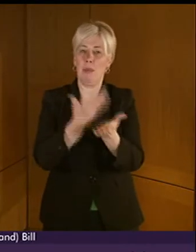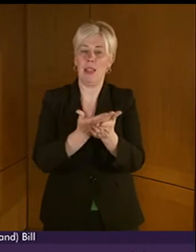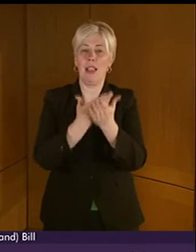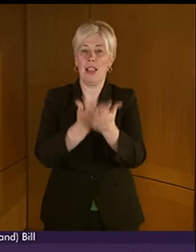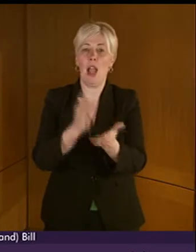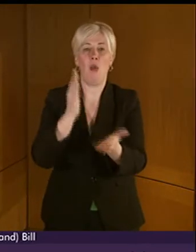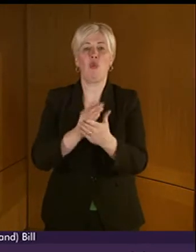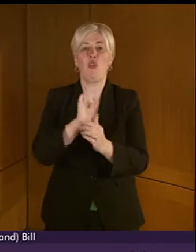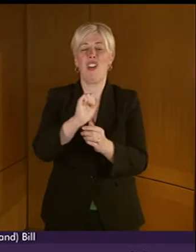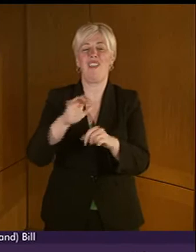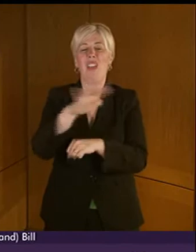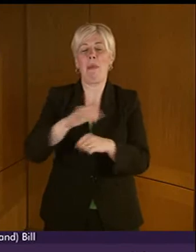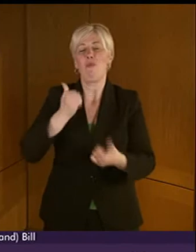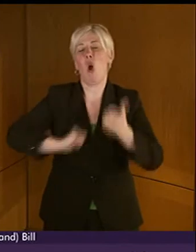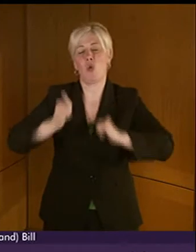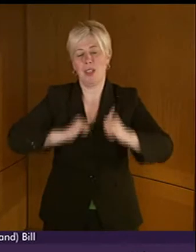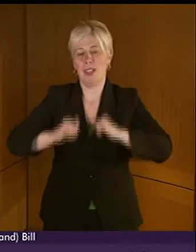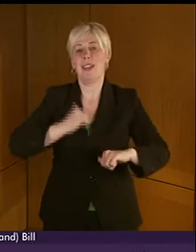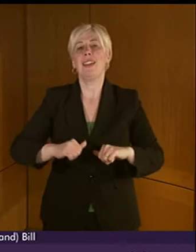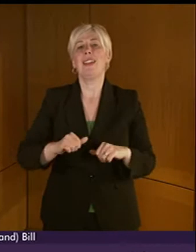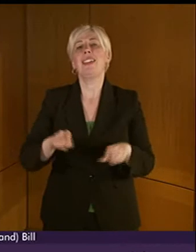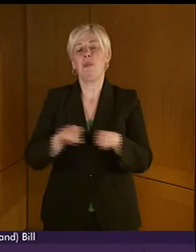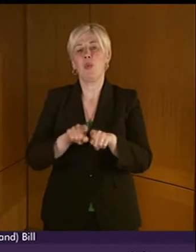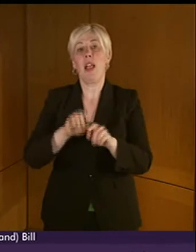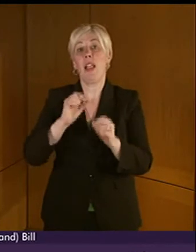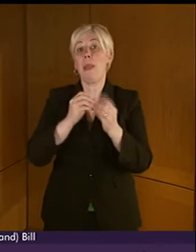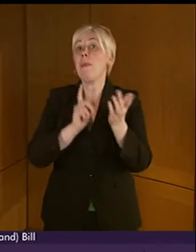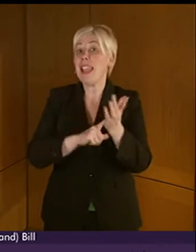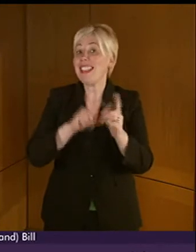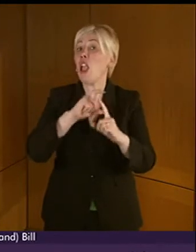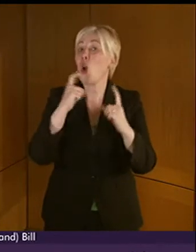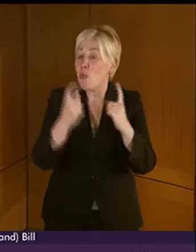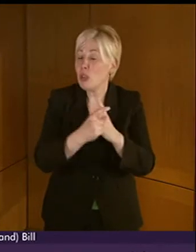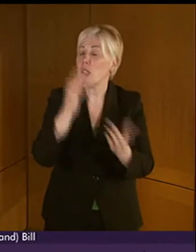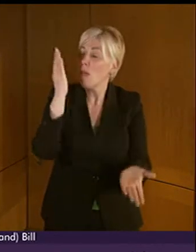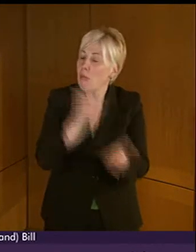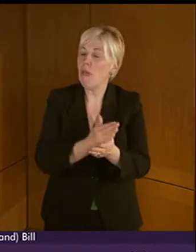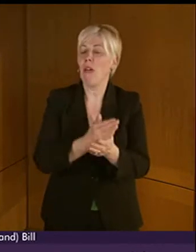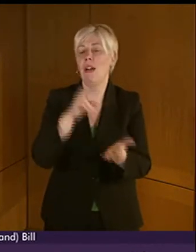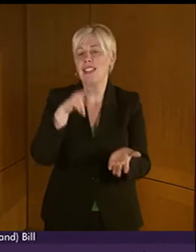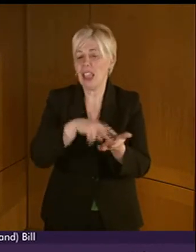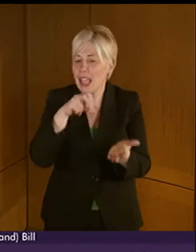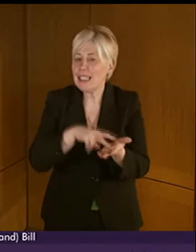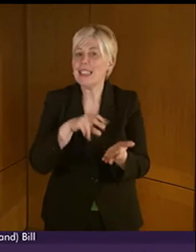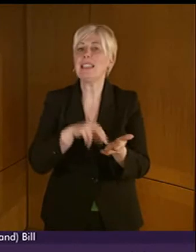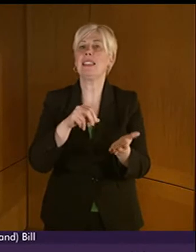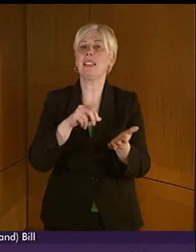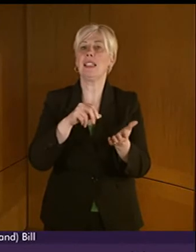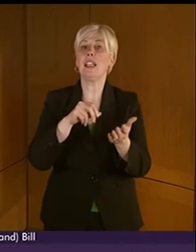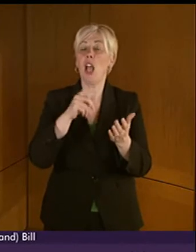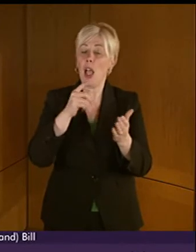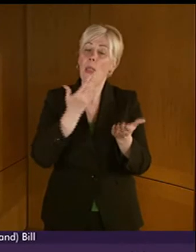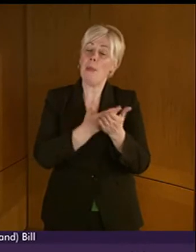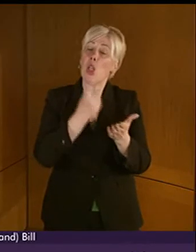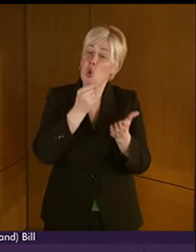his family are very proud of him but more than that the BSL users will be delighted. Yes, of course it could go further